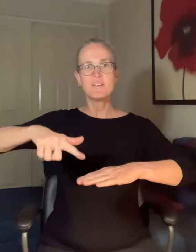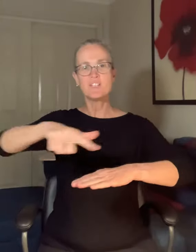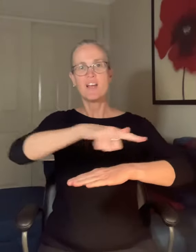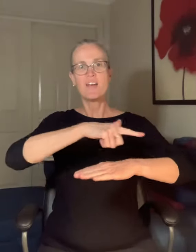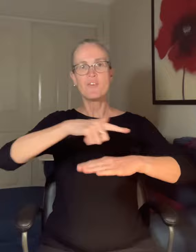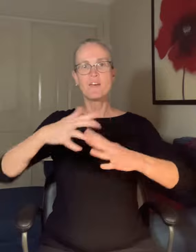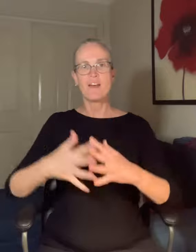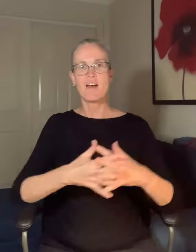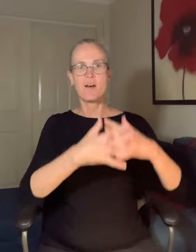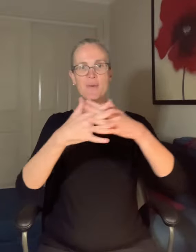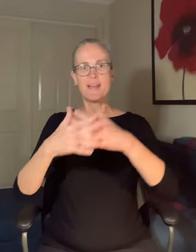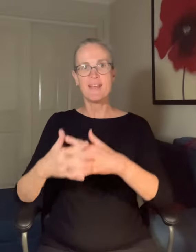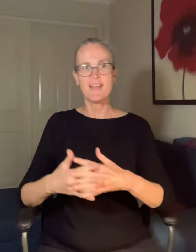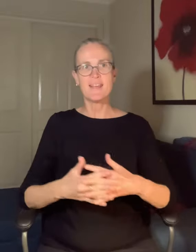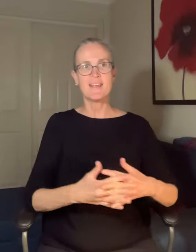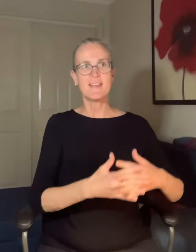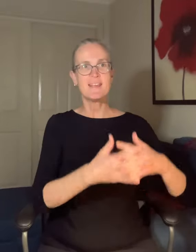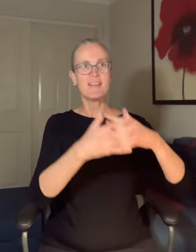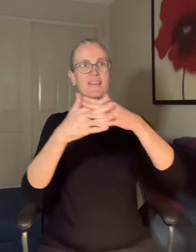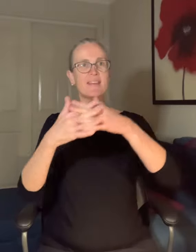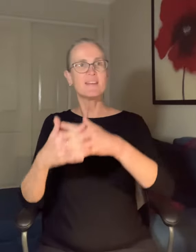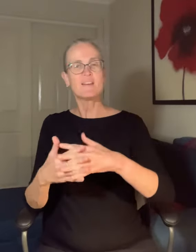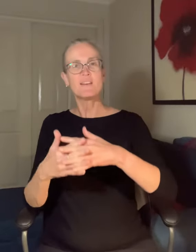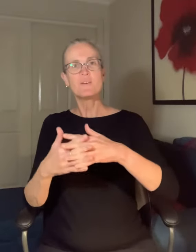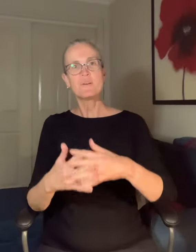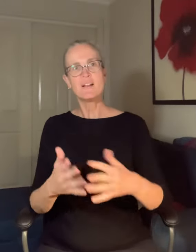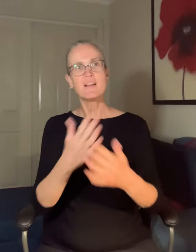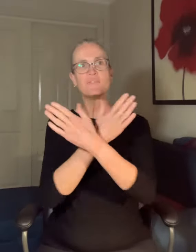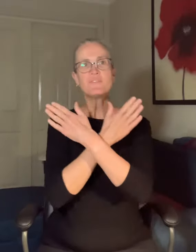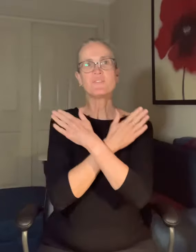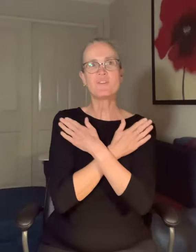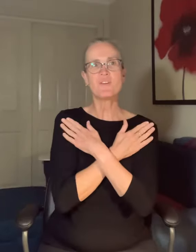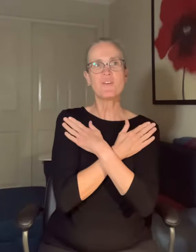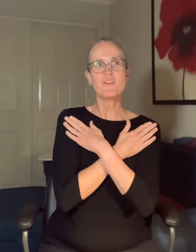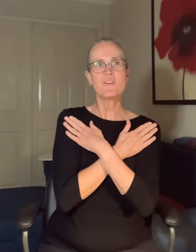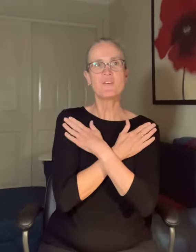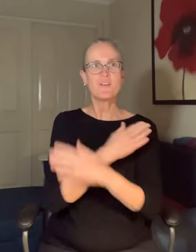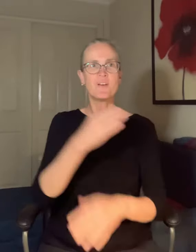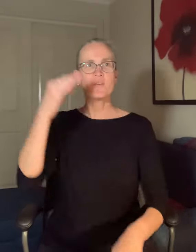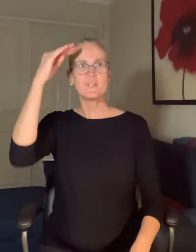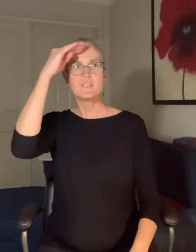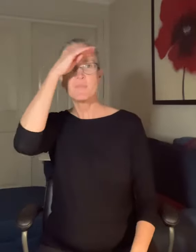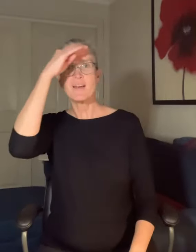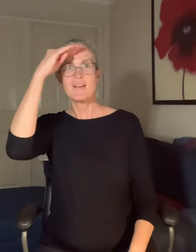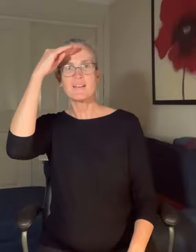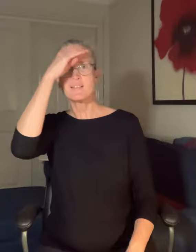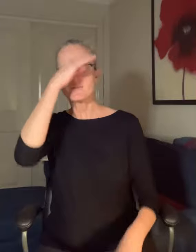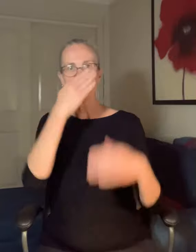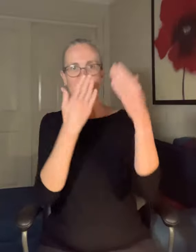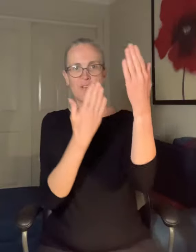share in harmony, we love to learn, respect we show,